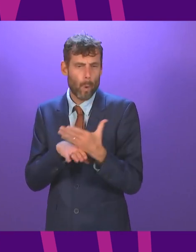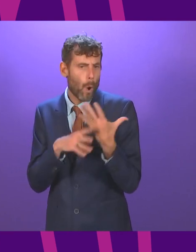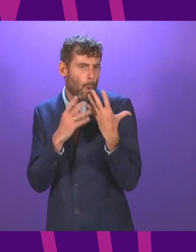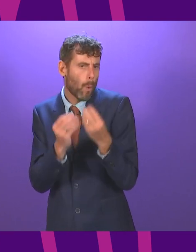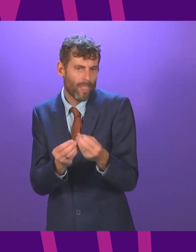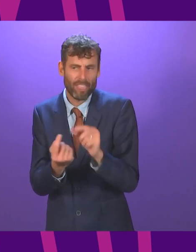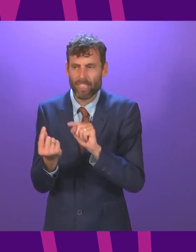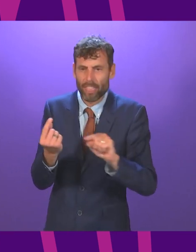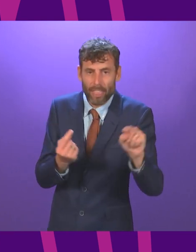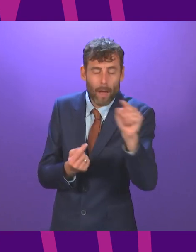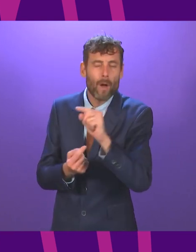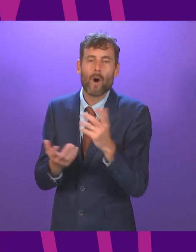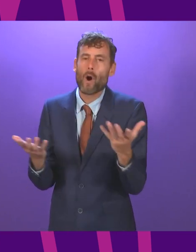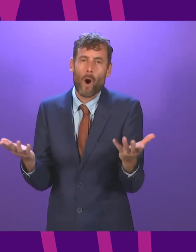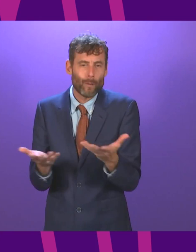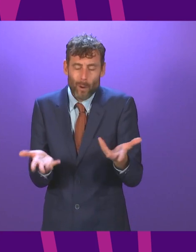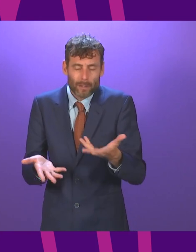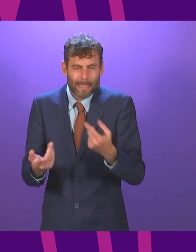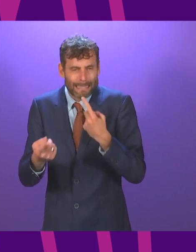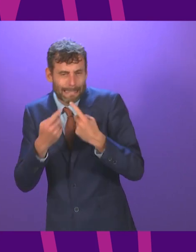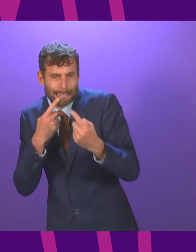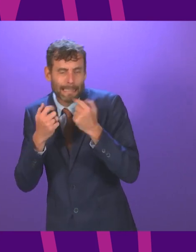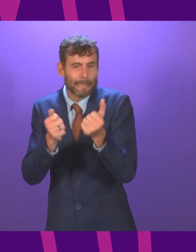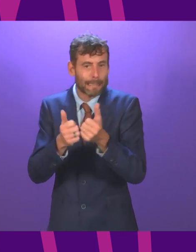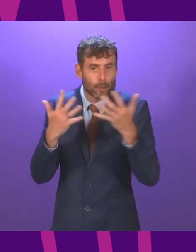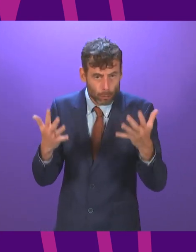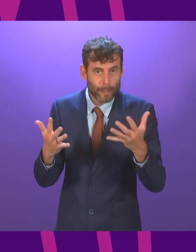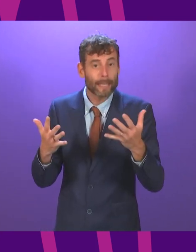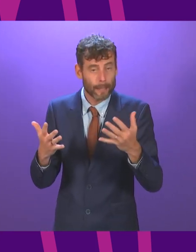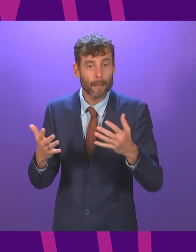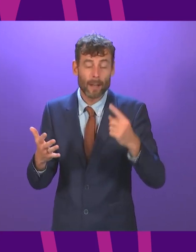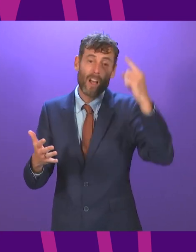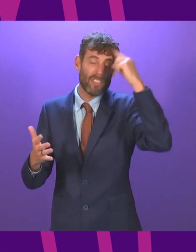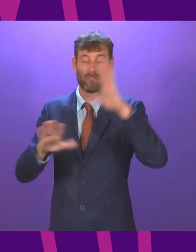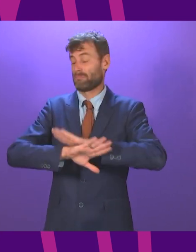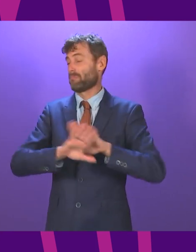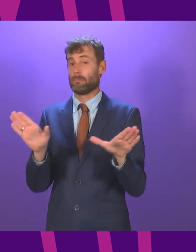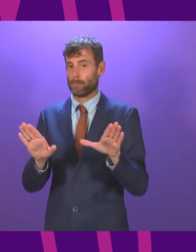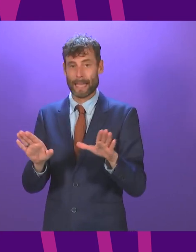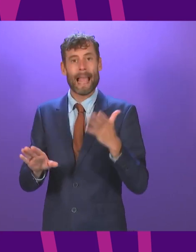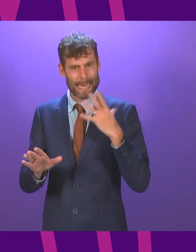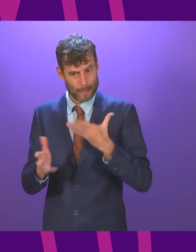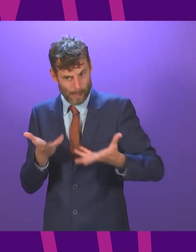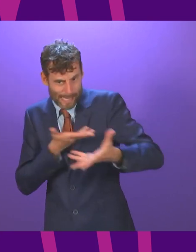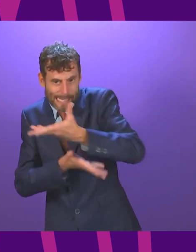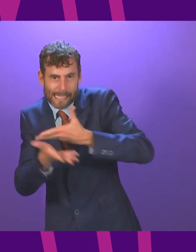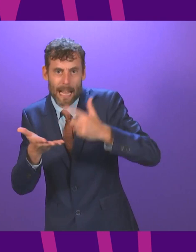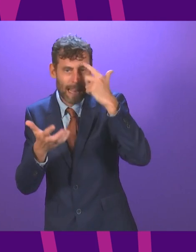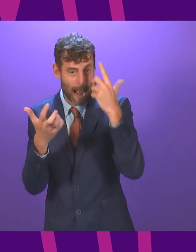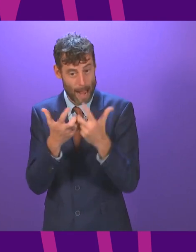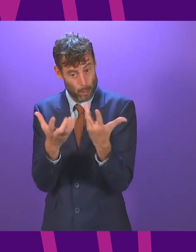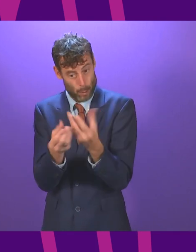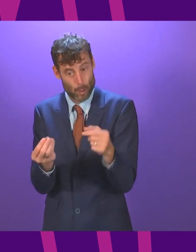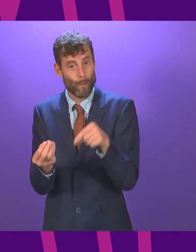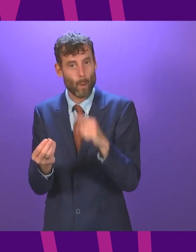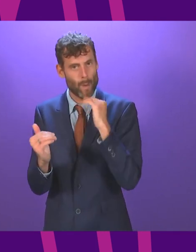and this agreement will enhance the various measures where we can help local authorities deliver their services for people